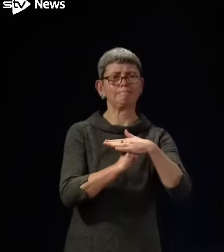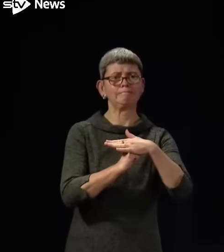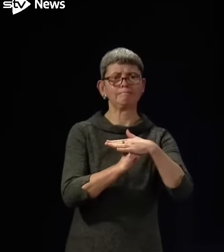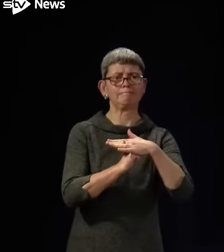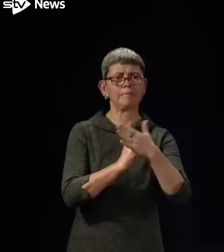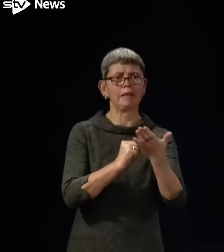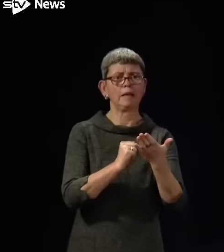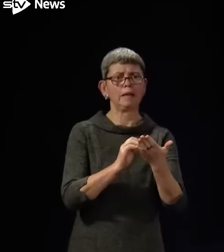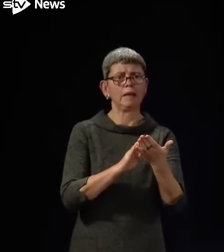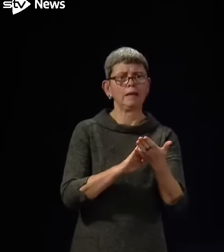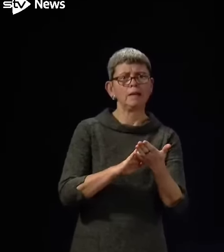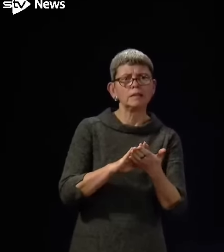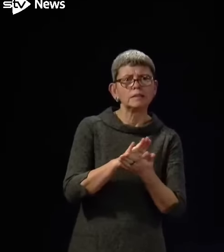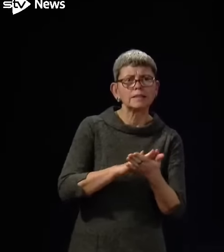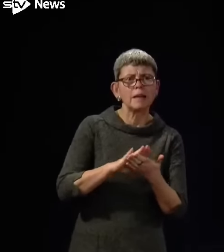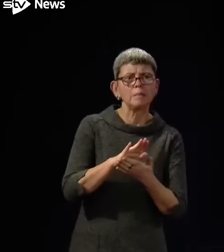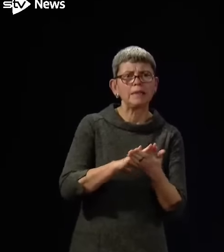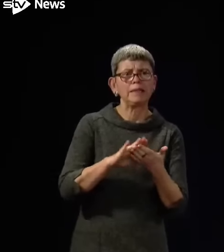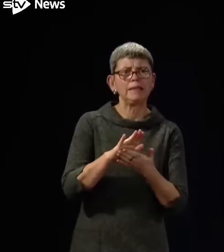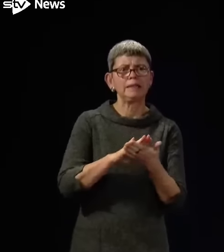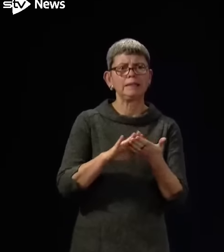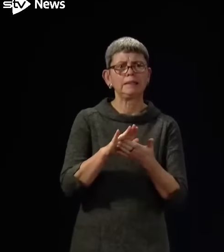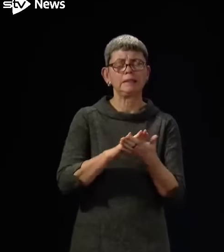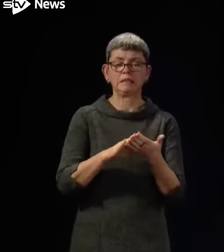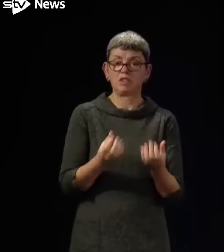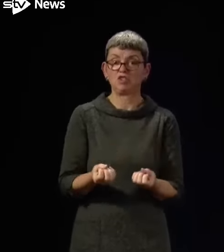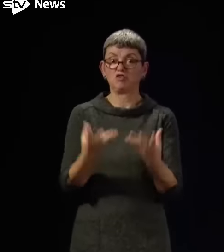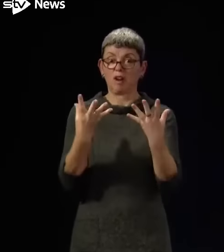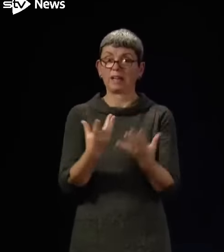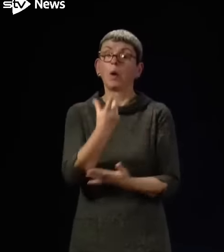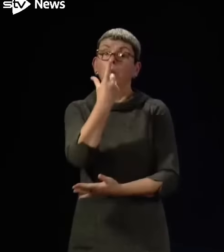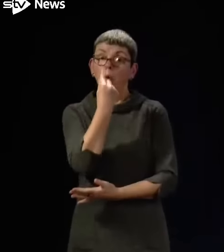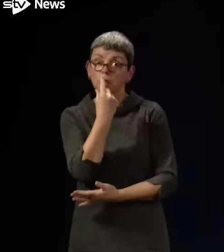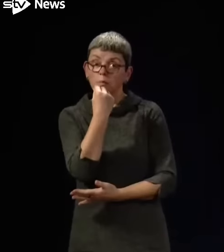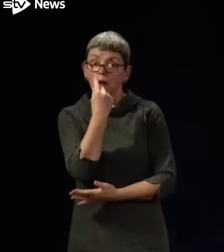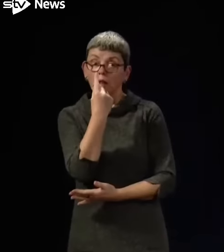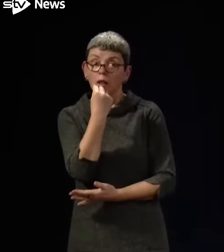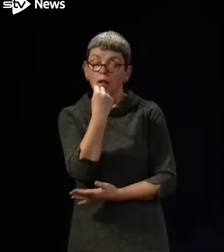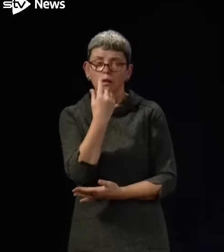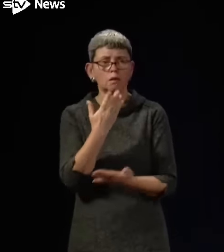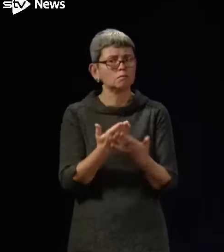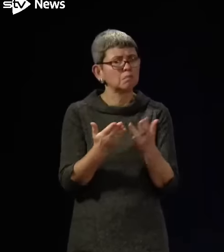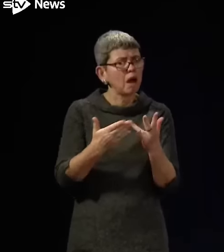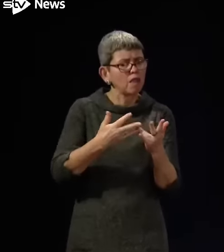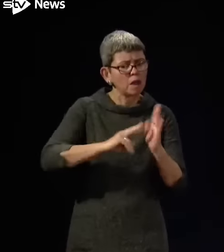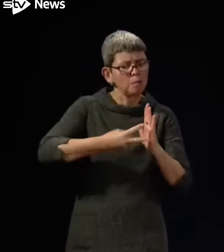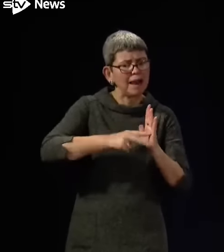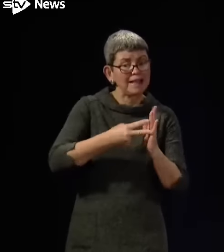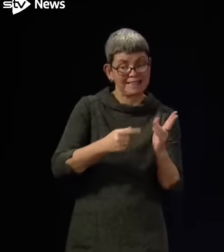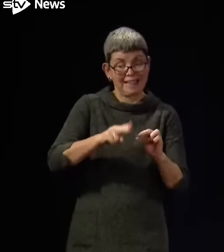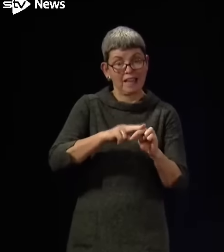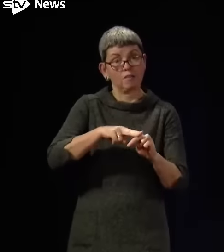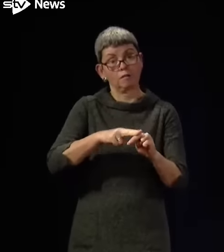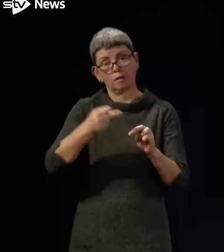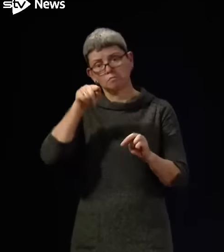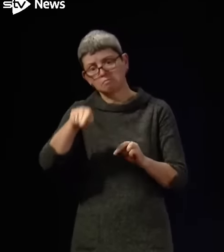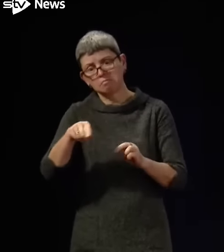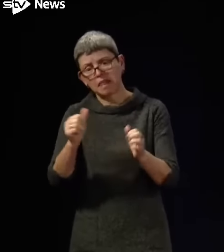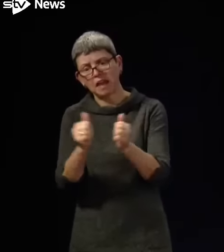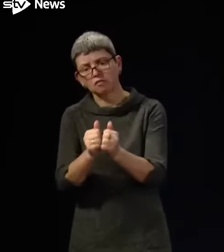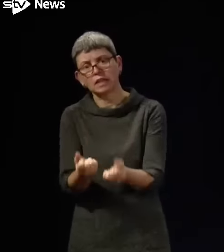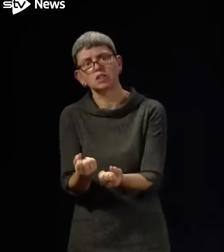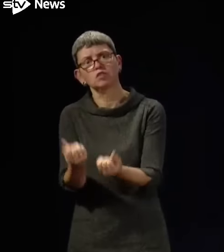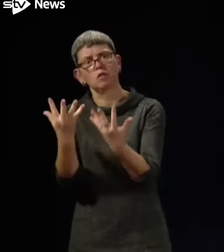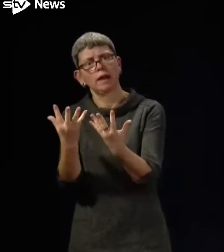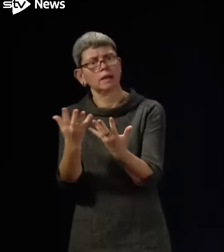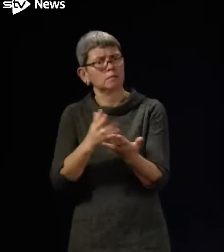their strike action more likely? What is your contingency plans if any industrial action does go ahead, and what impact